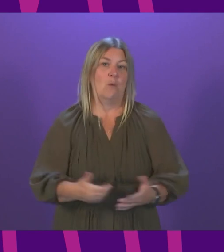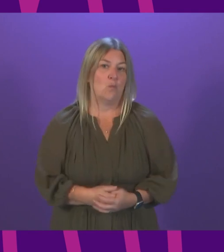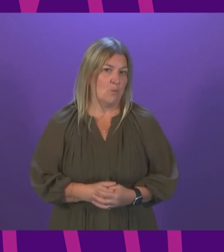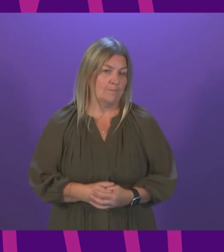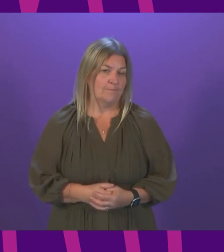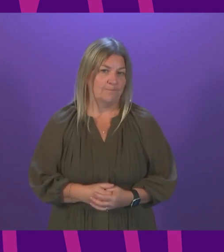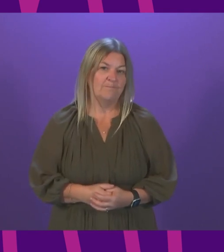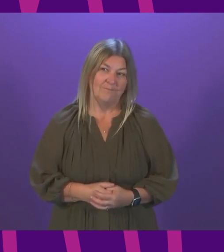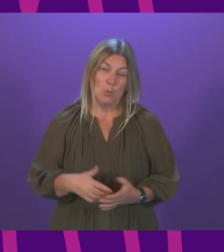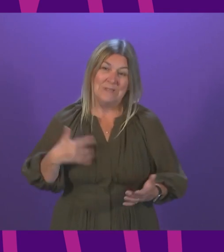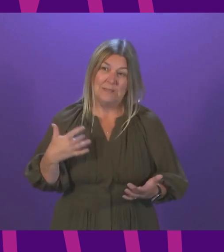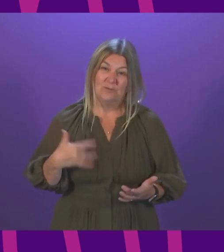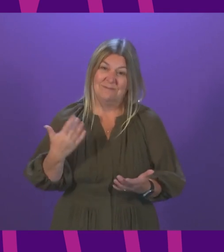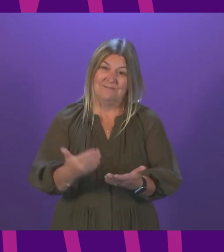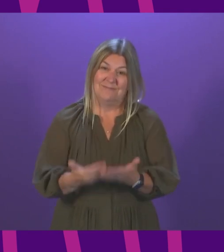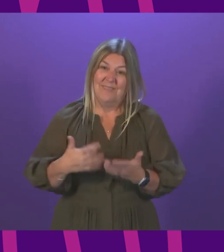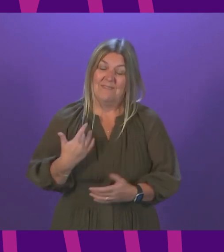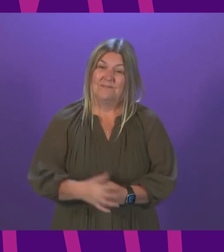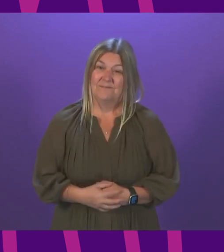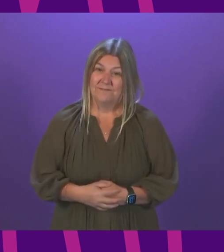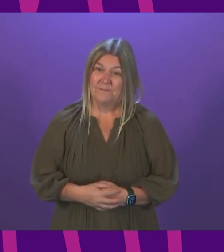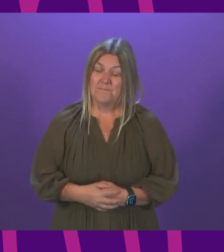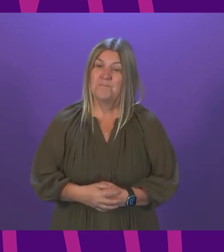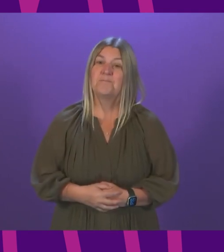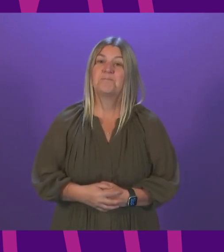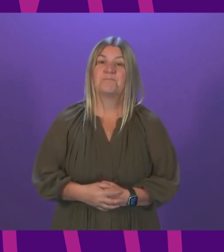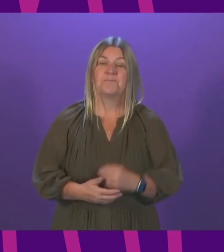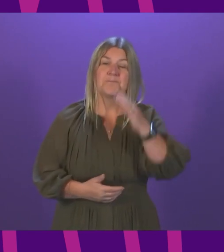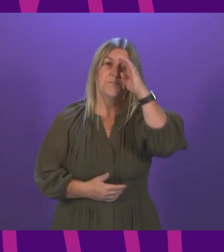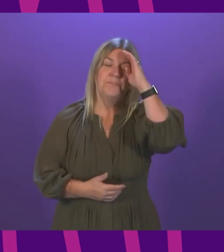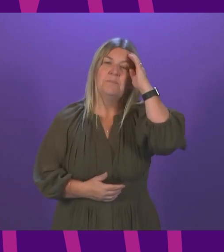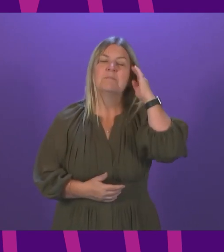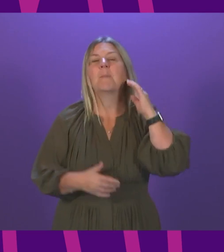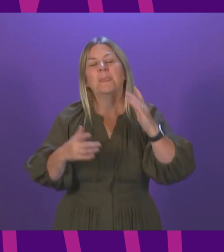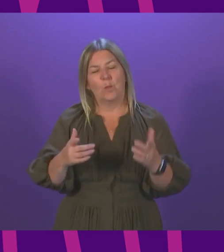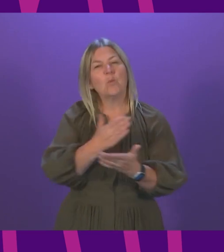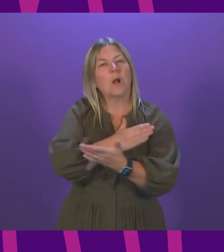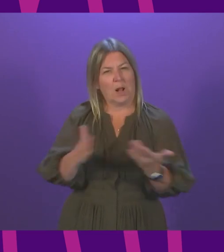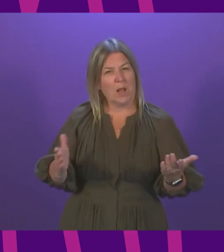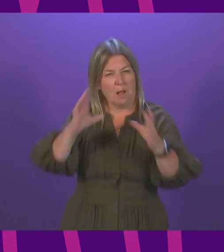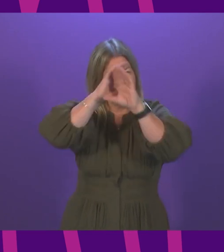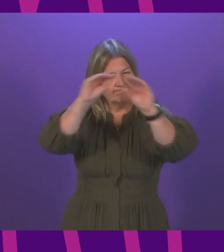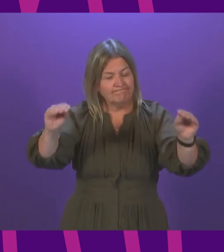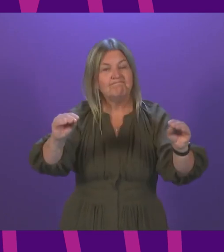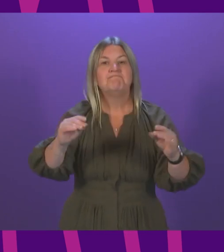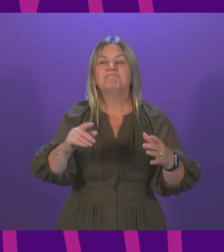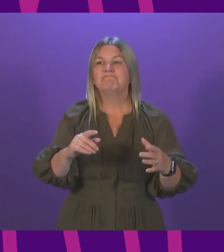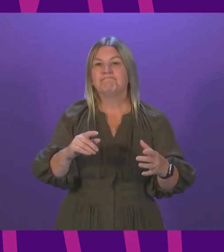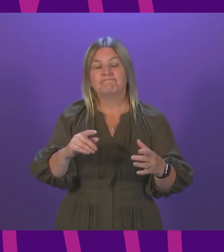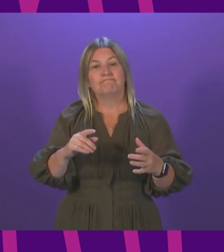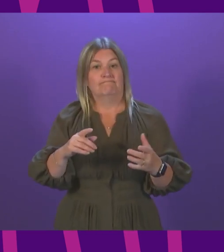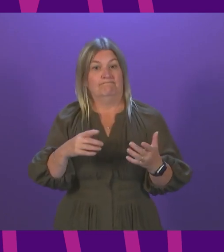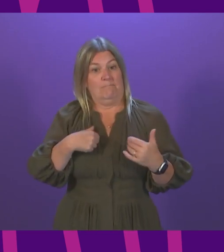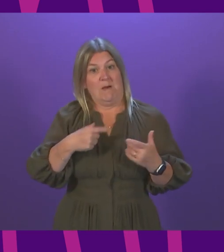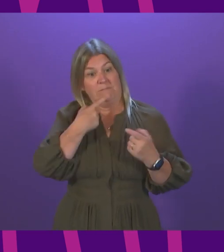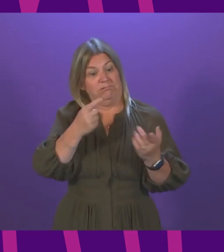action to save lives, as it has done throughout the course of the pandemic. Let me be clear, though, that the full range of measures I am announcing